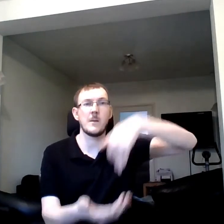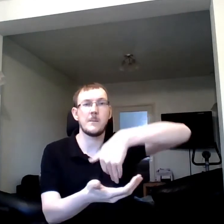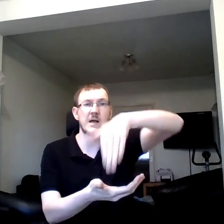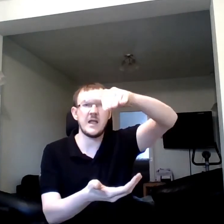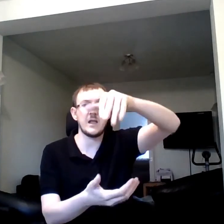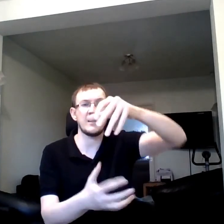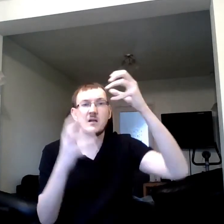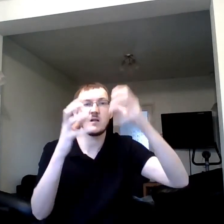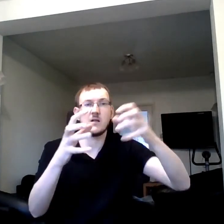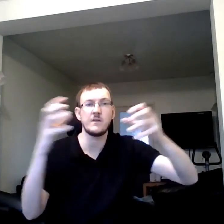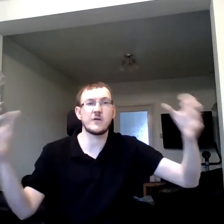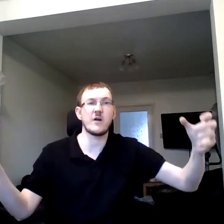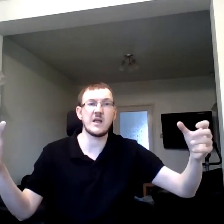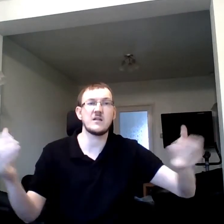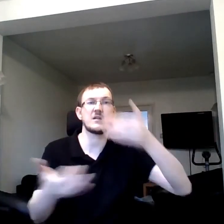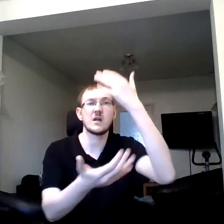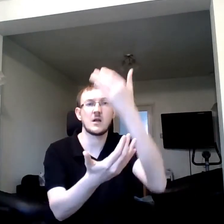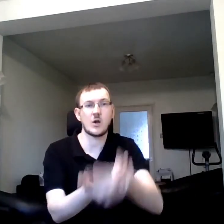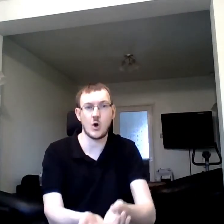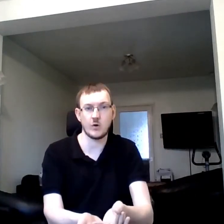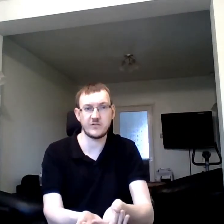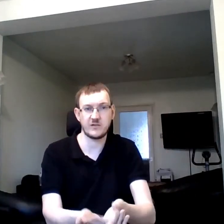Paid. The great. Cost. You. cost.